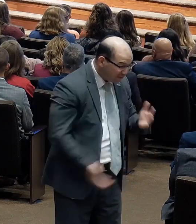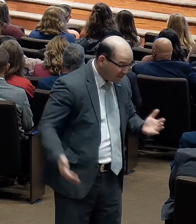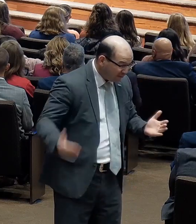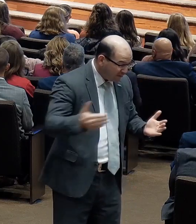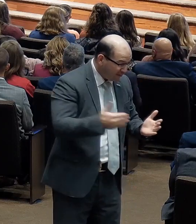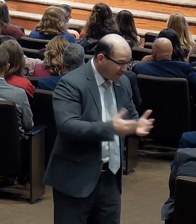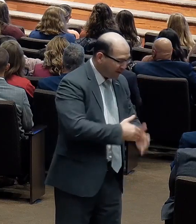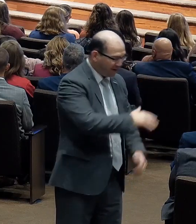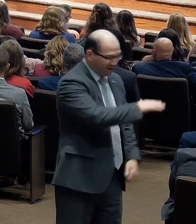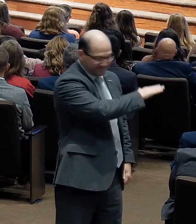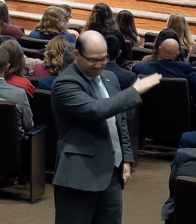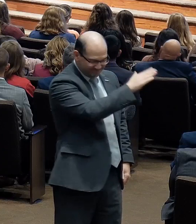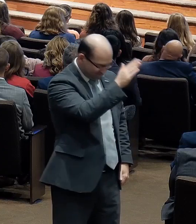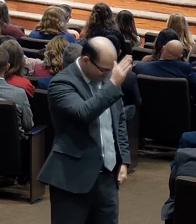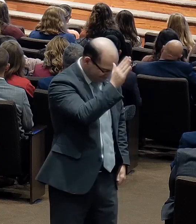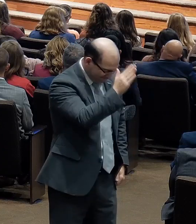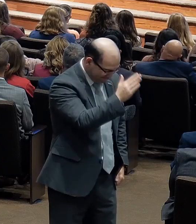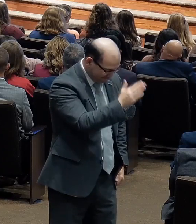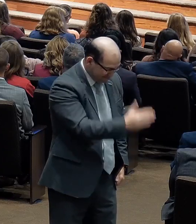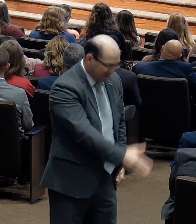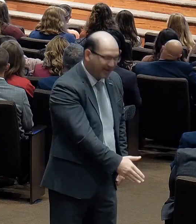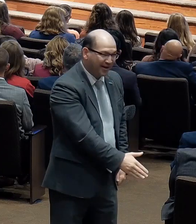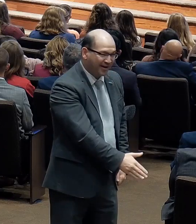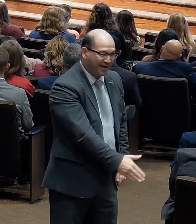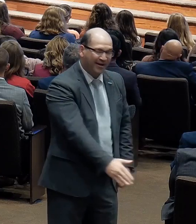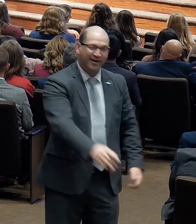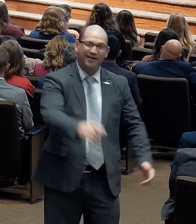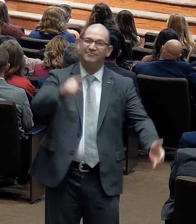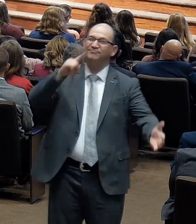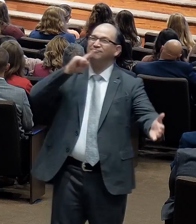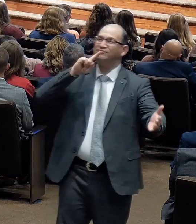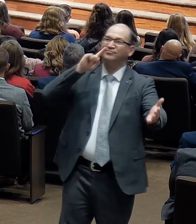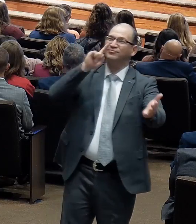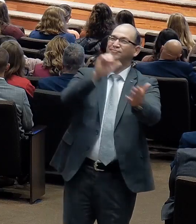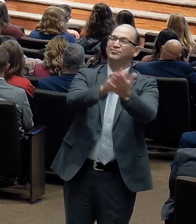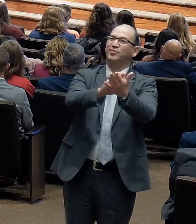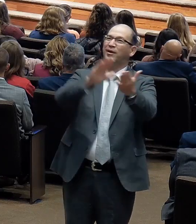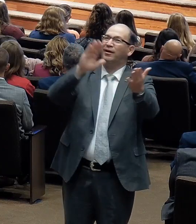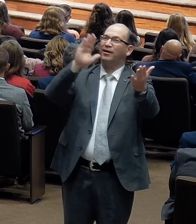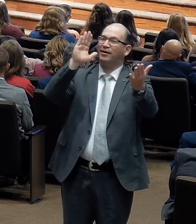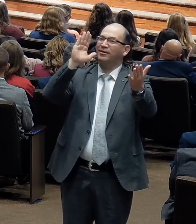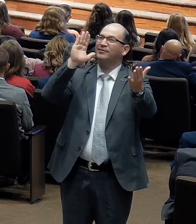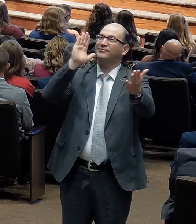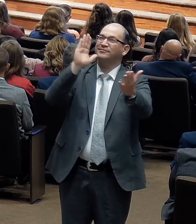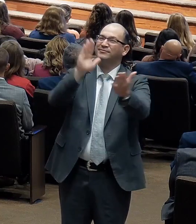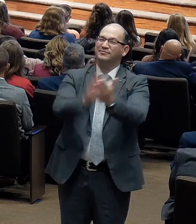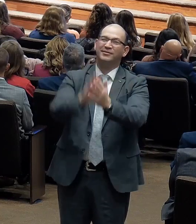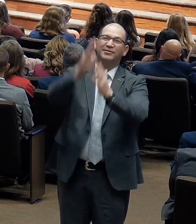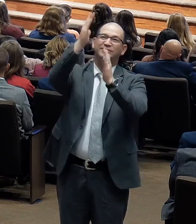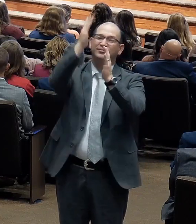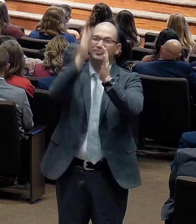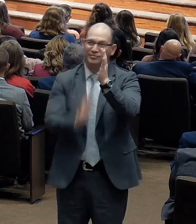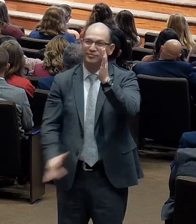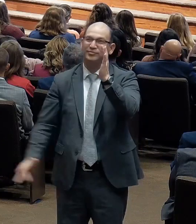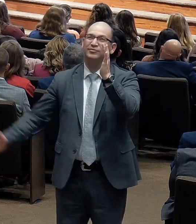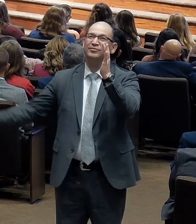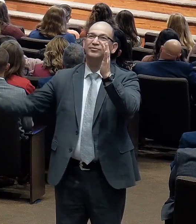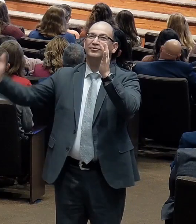again. And praises to the